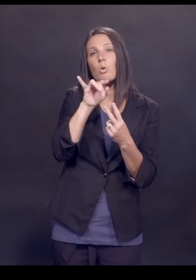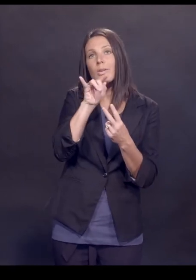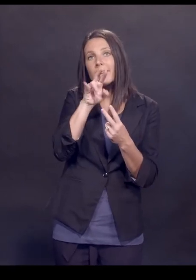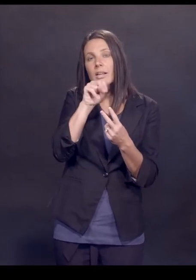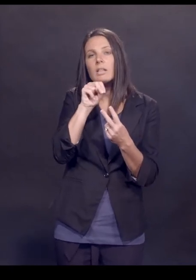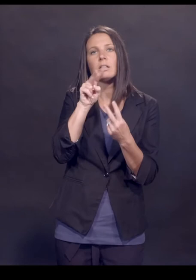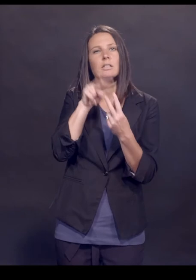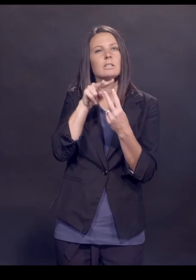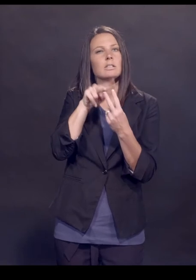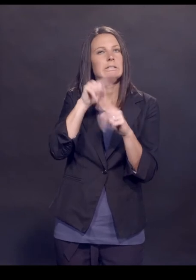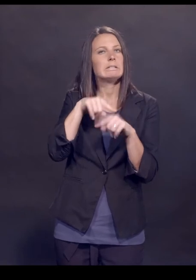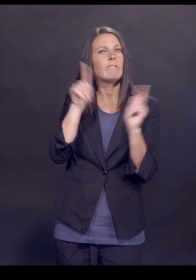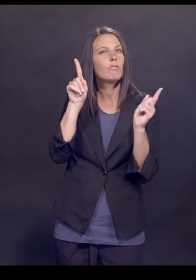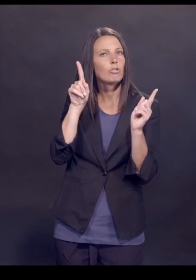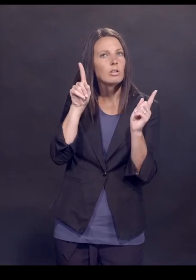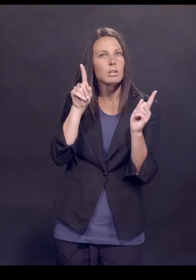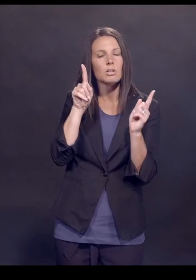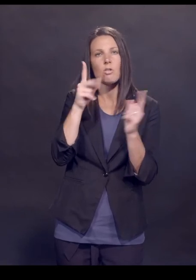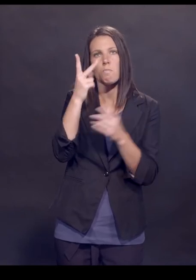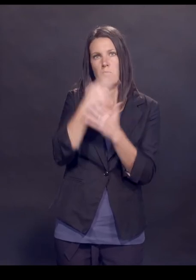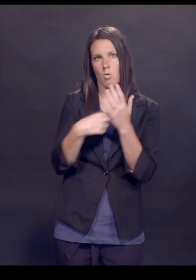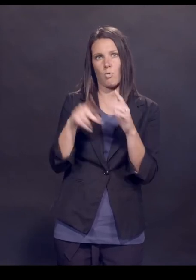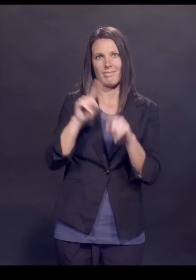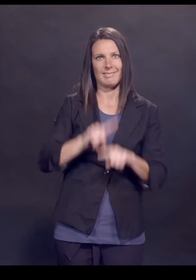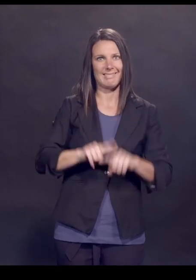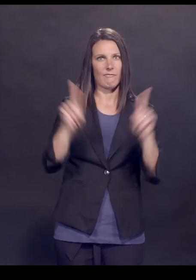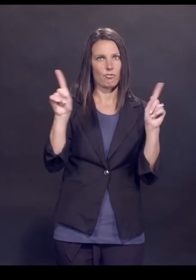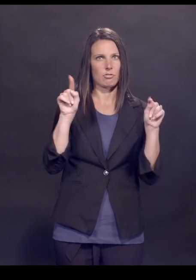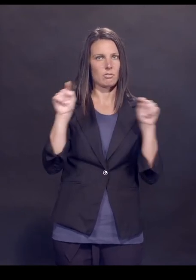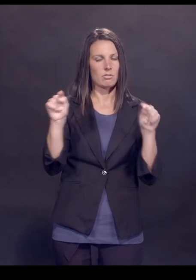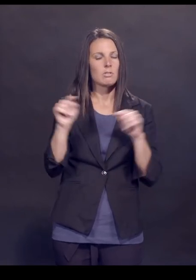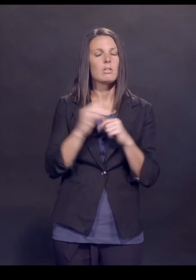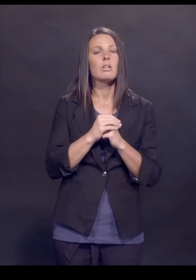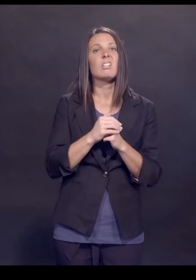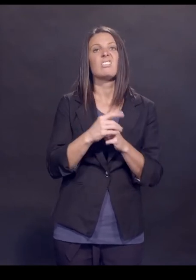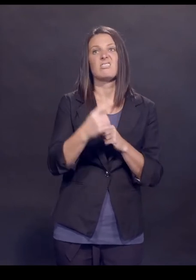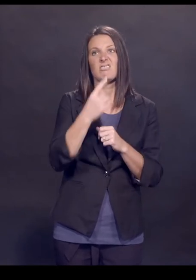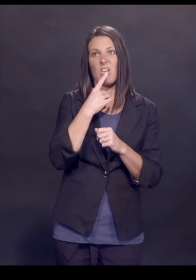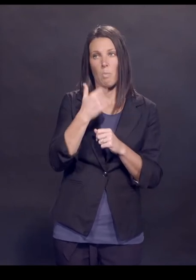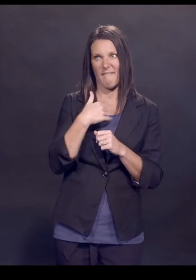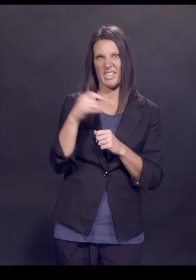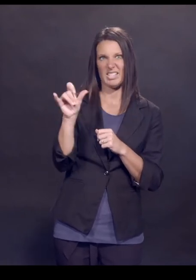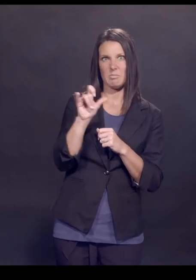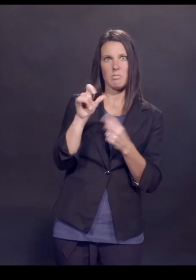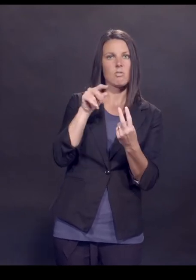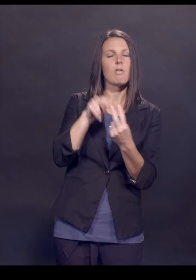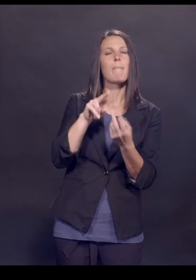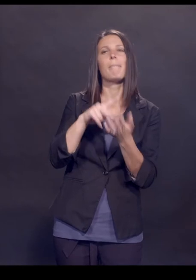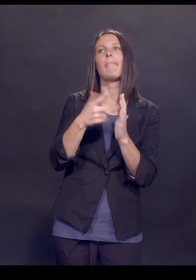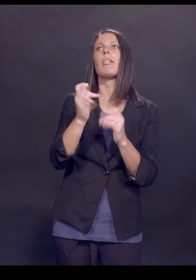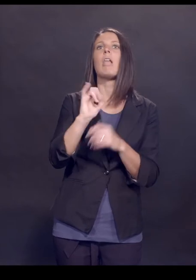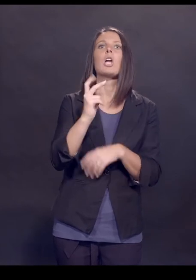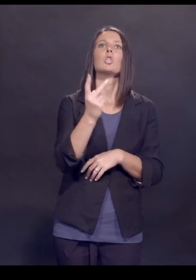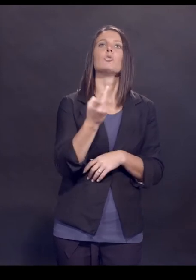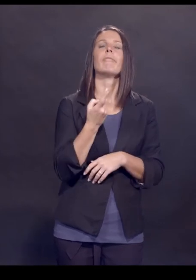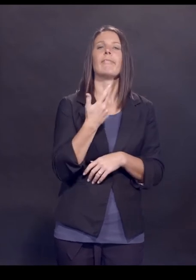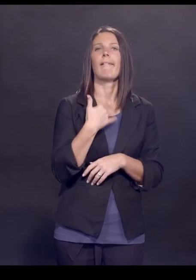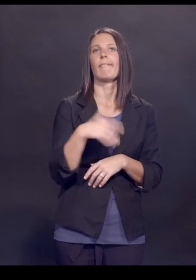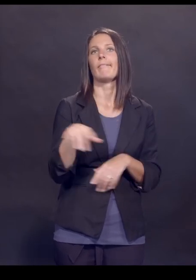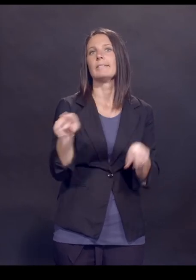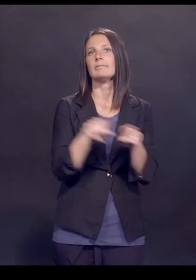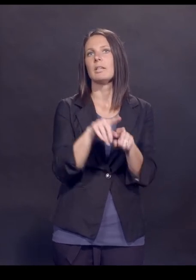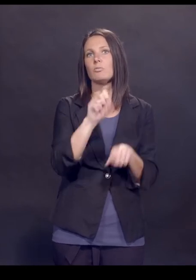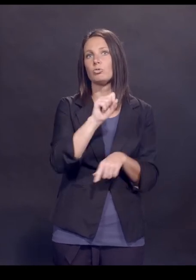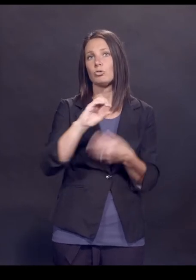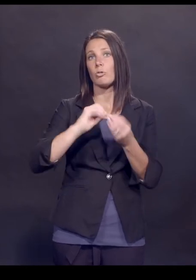are distinct. They're immunologically distinct. To say that they have similar sequences is to say that you and I have the same Social Security